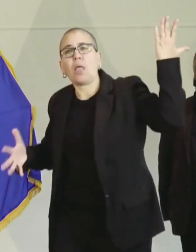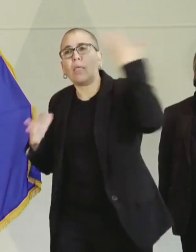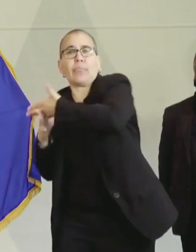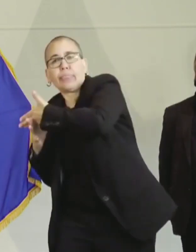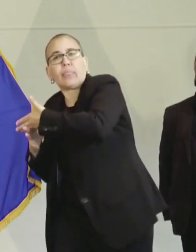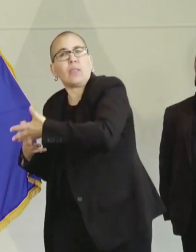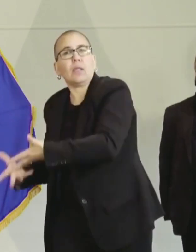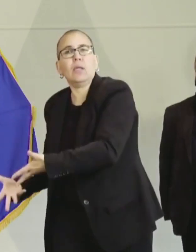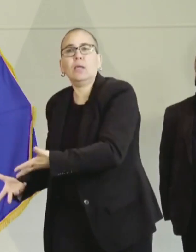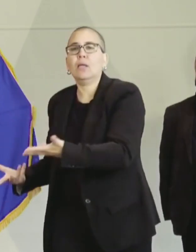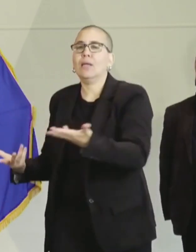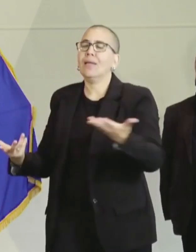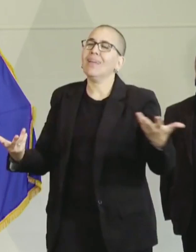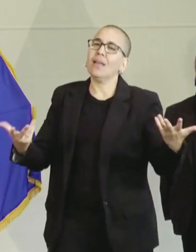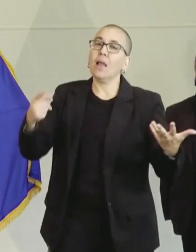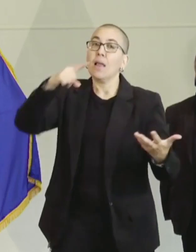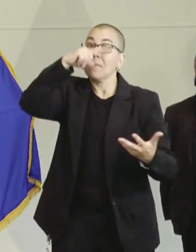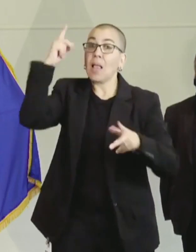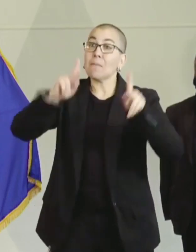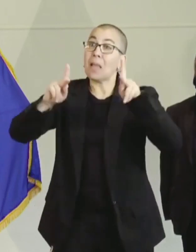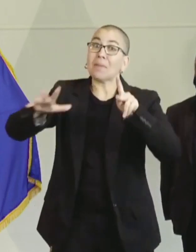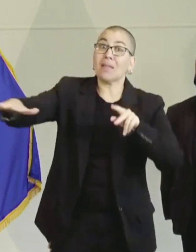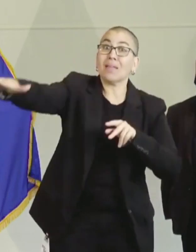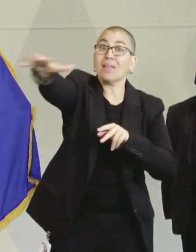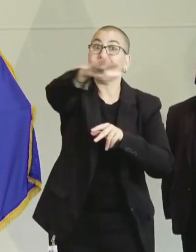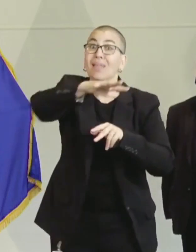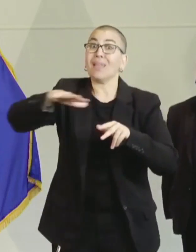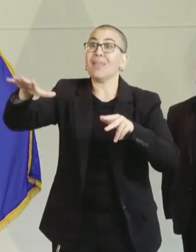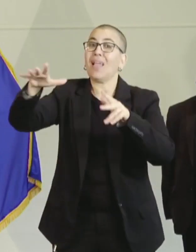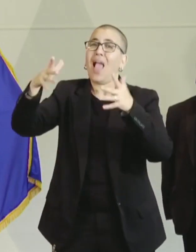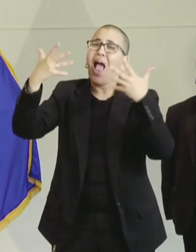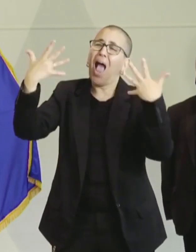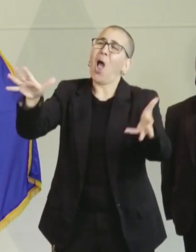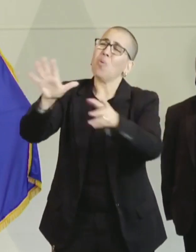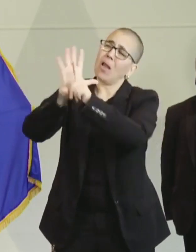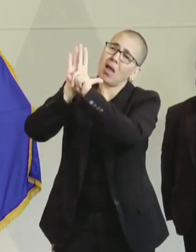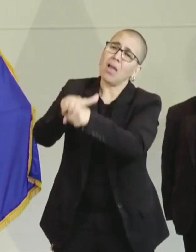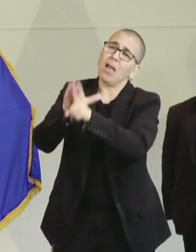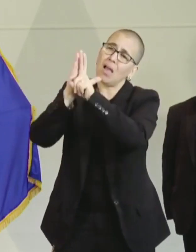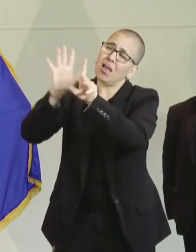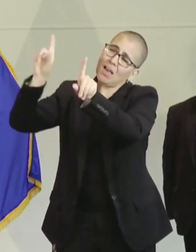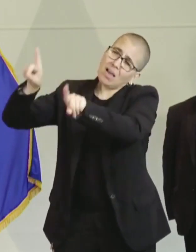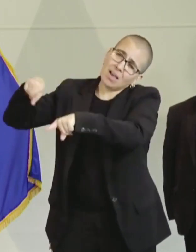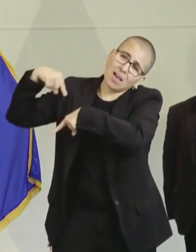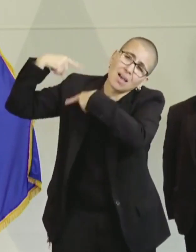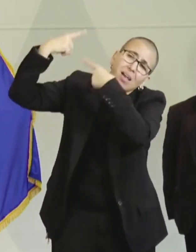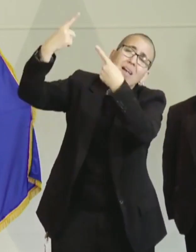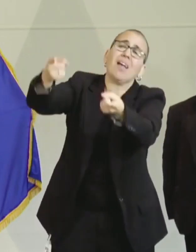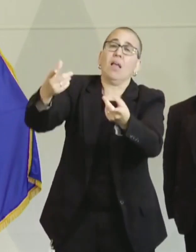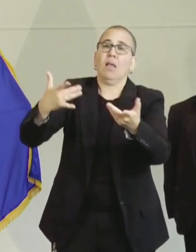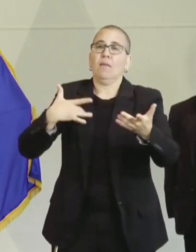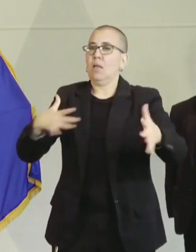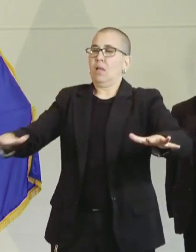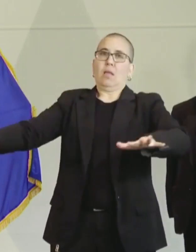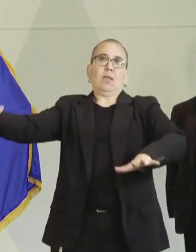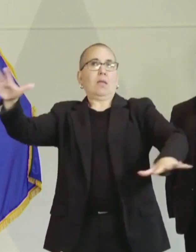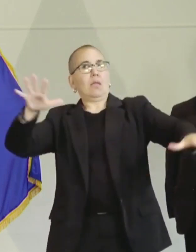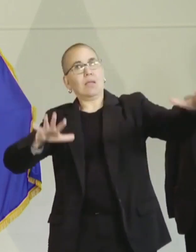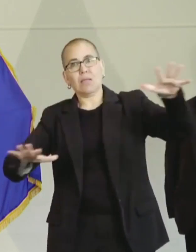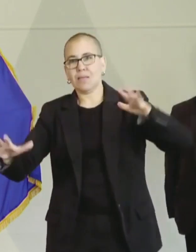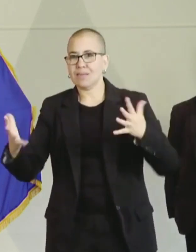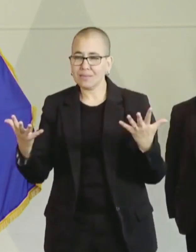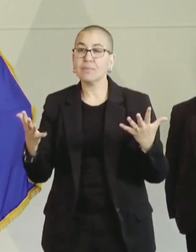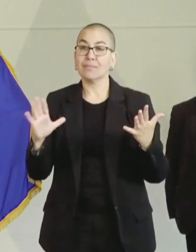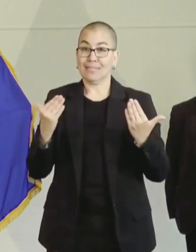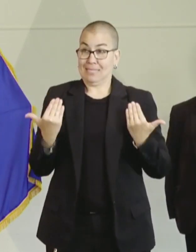it would just be more helpful at this point in time. We may, if we need support from them, it's certainly appropriate that we will ask. But at this point in time, I'm confident